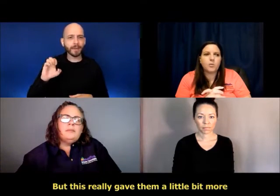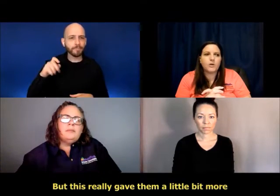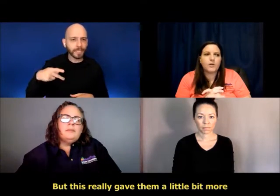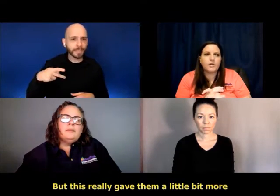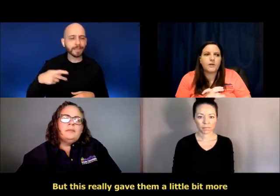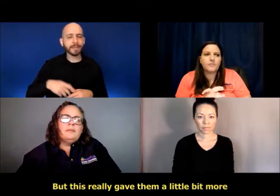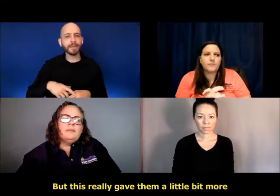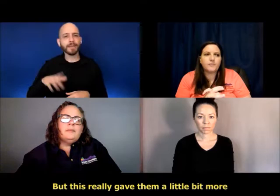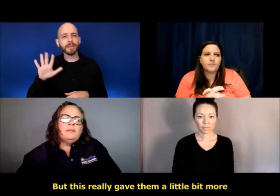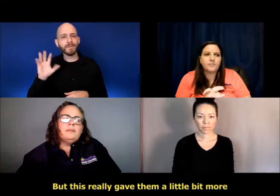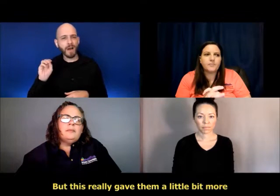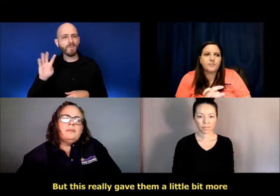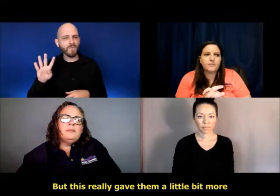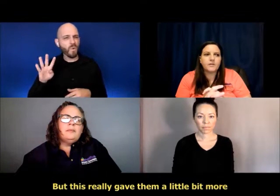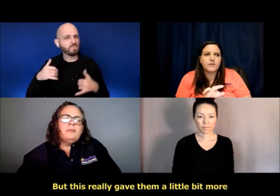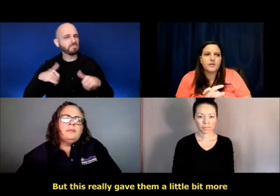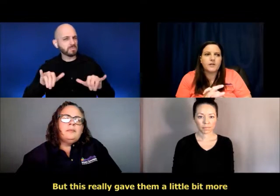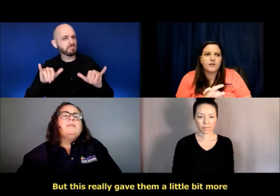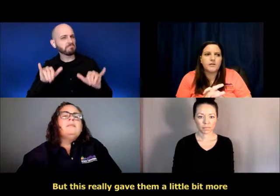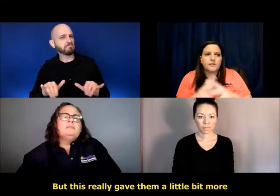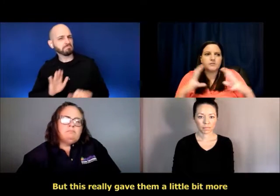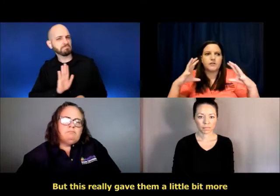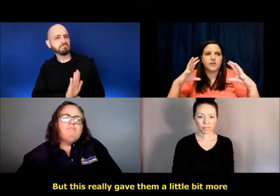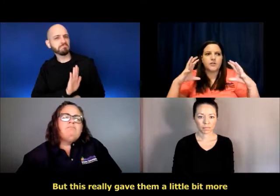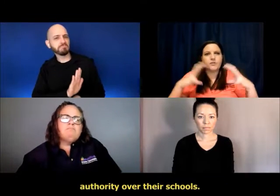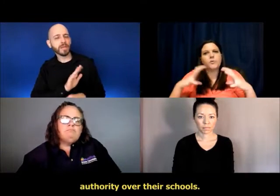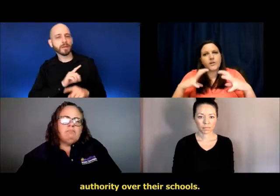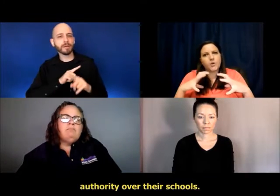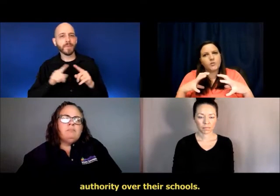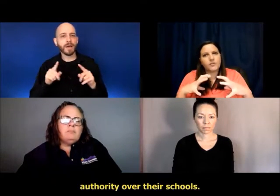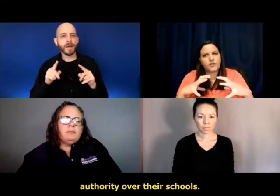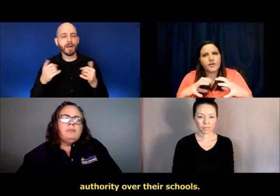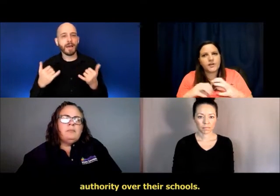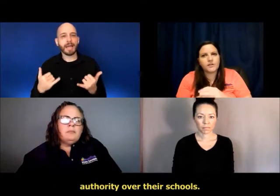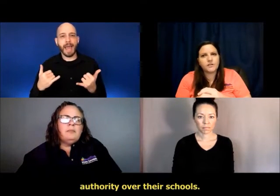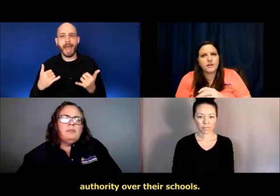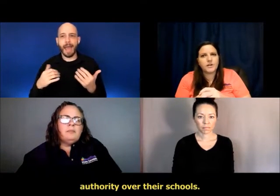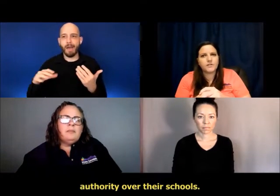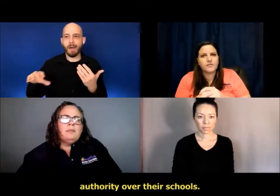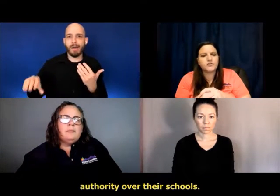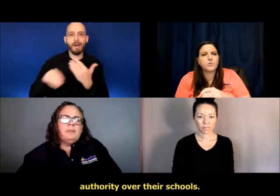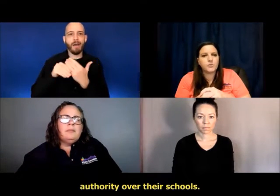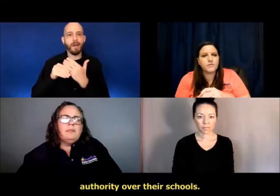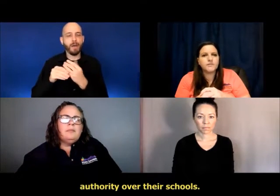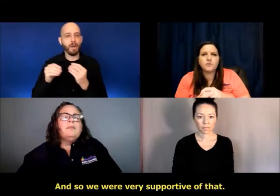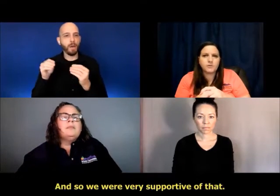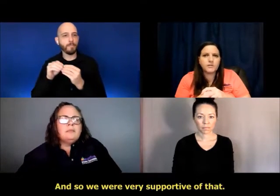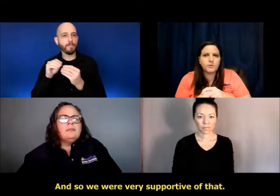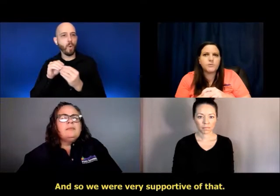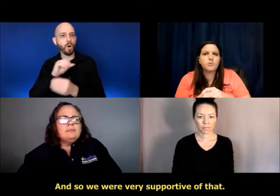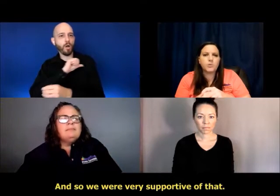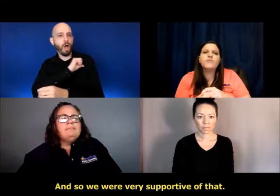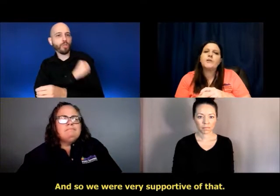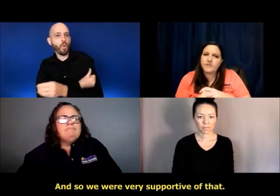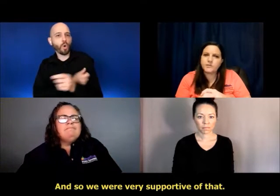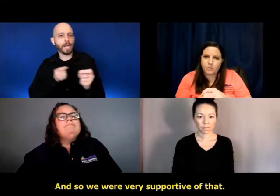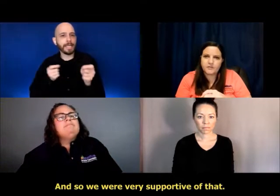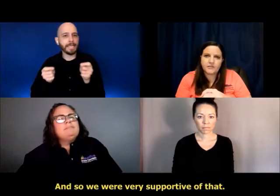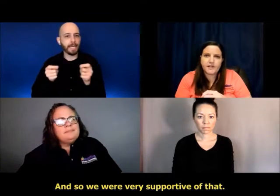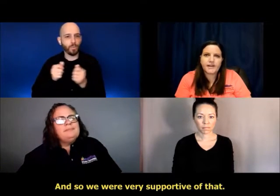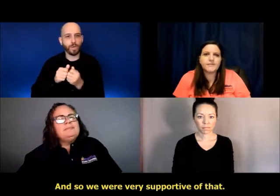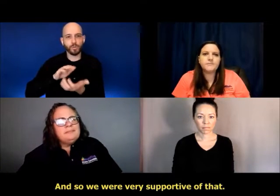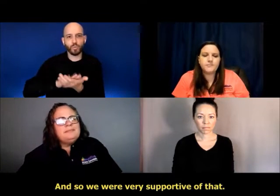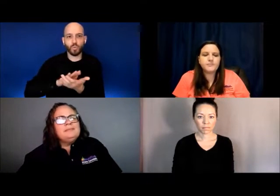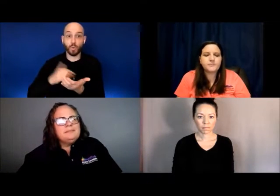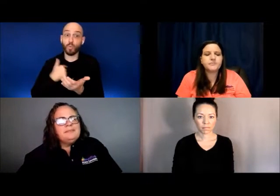a little bit more authority over their schools. And so we were very